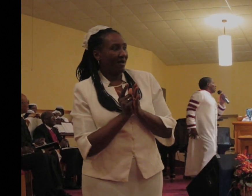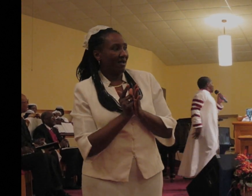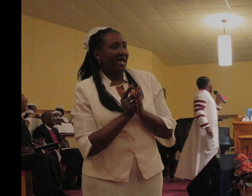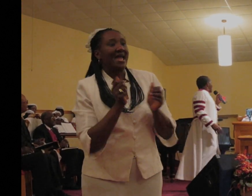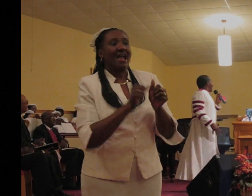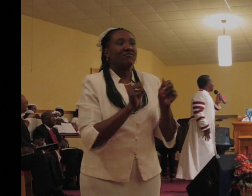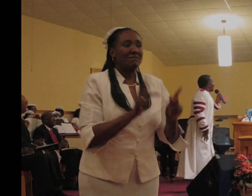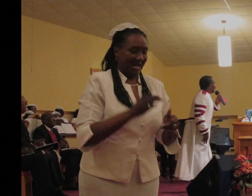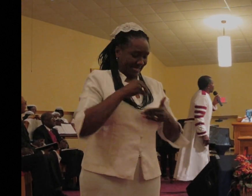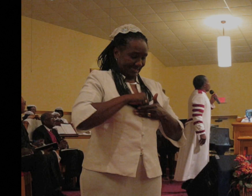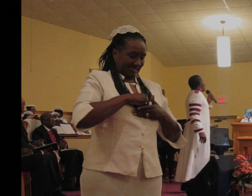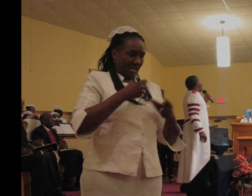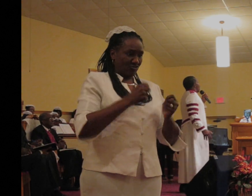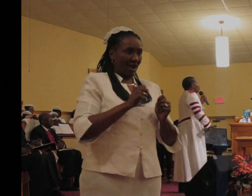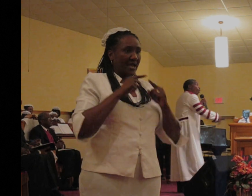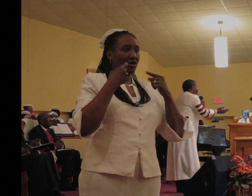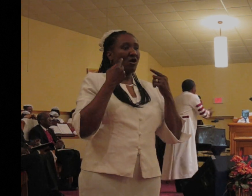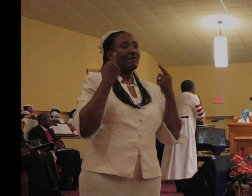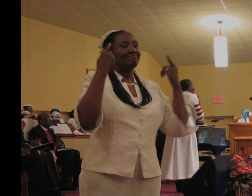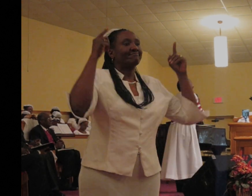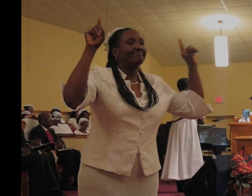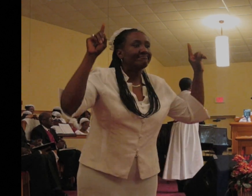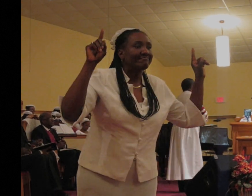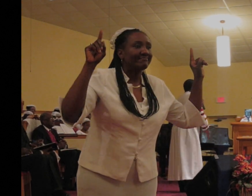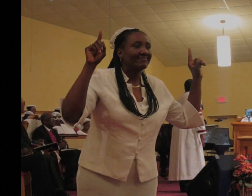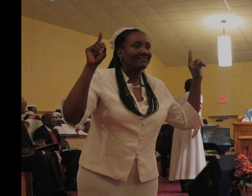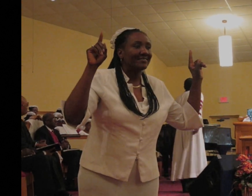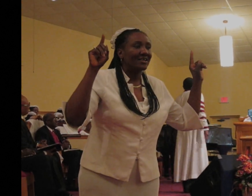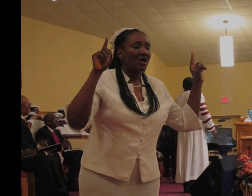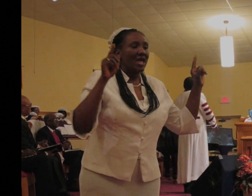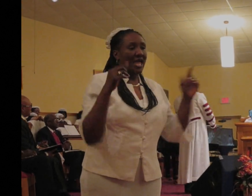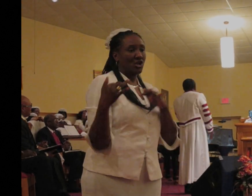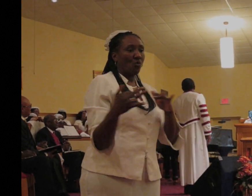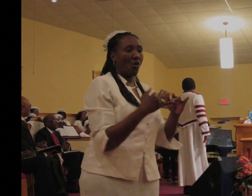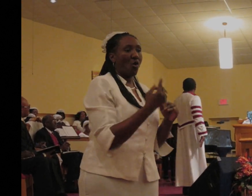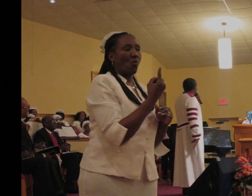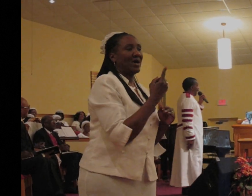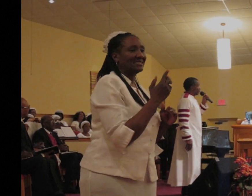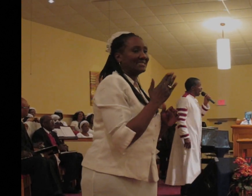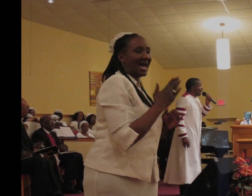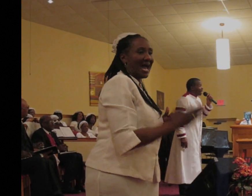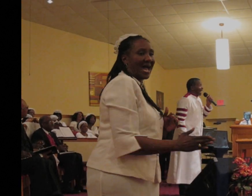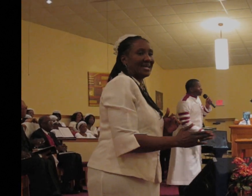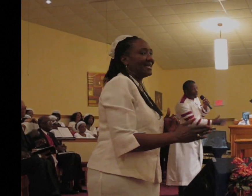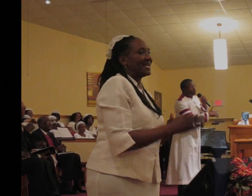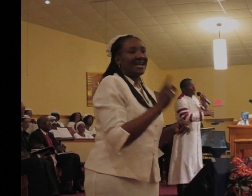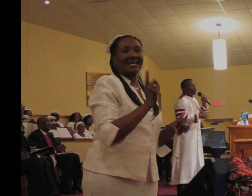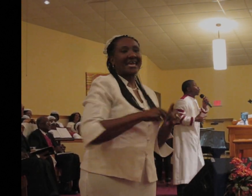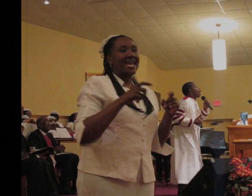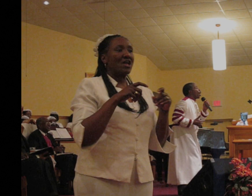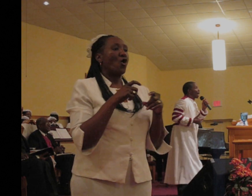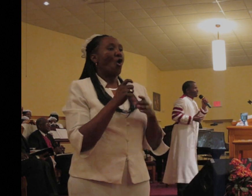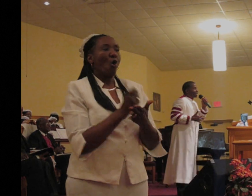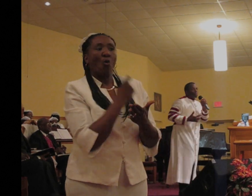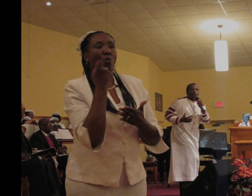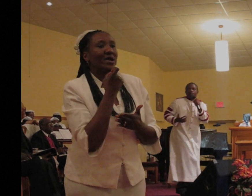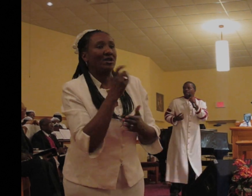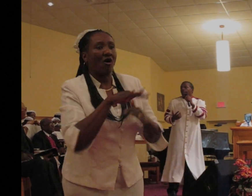understand, in a war, one side can't win all the time. That wouldn't be a war. That would be